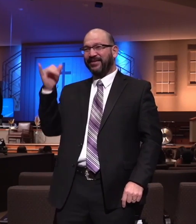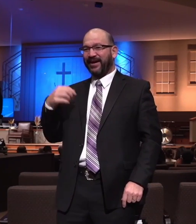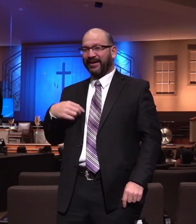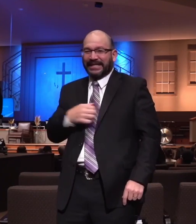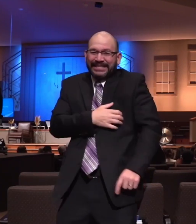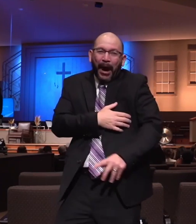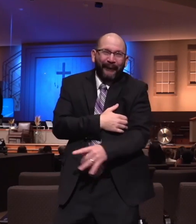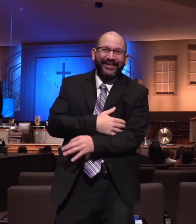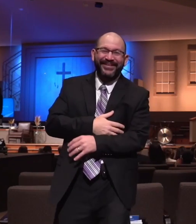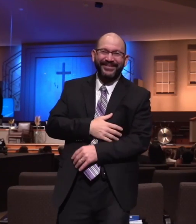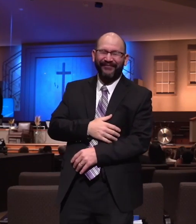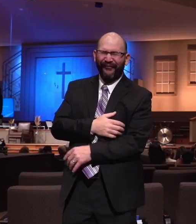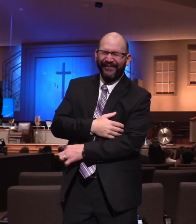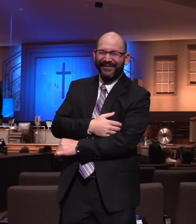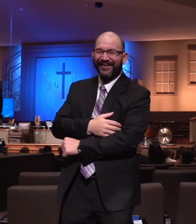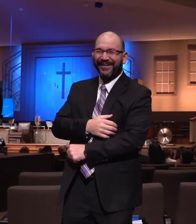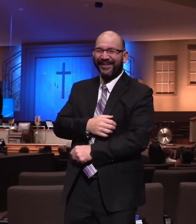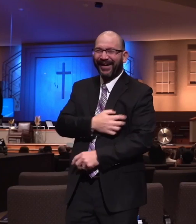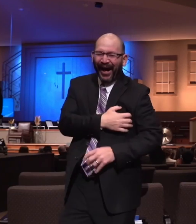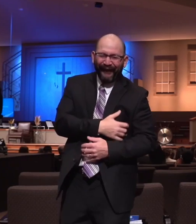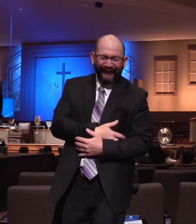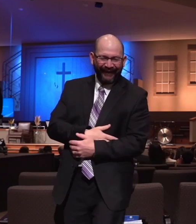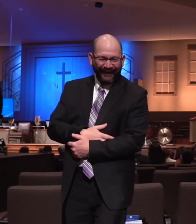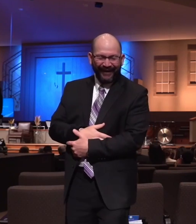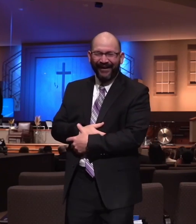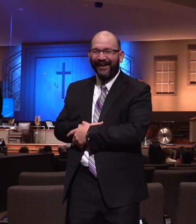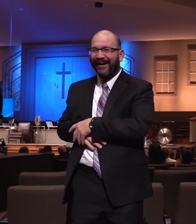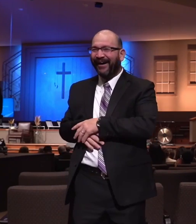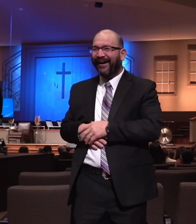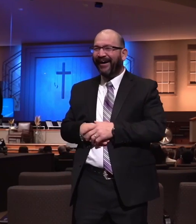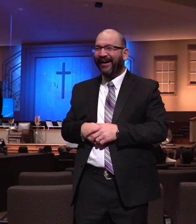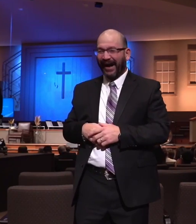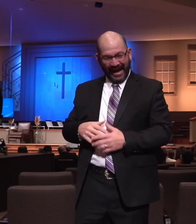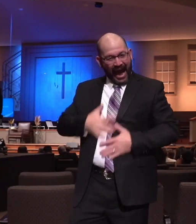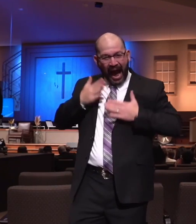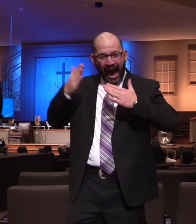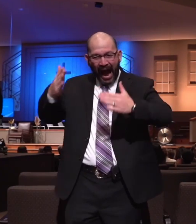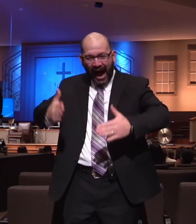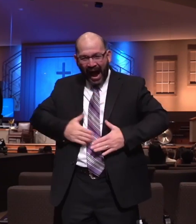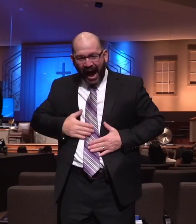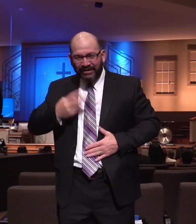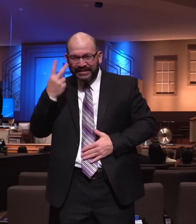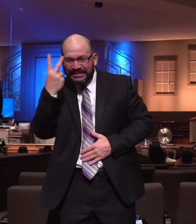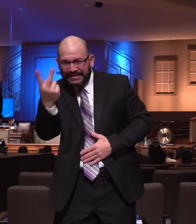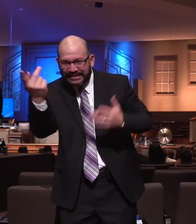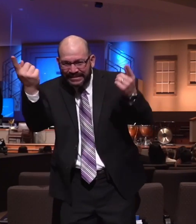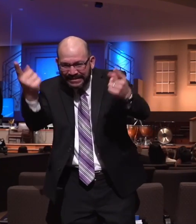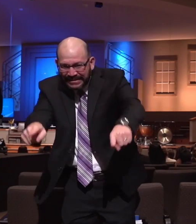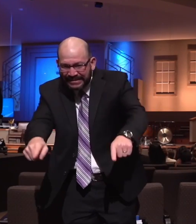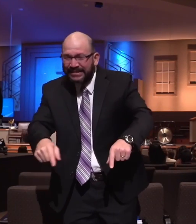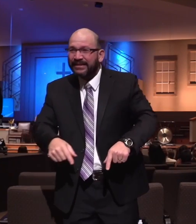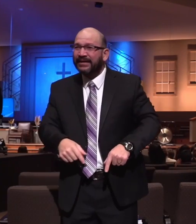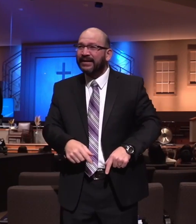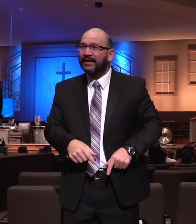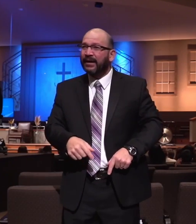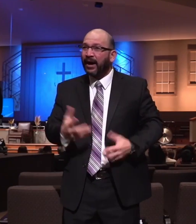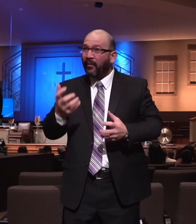the First Baptist Church of Ephesus. It made him happy. There was a spiritual rejoicing. I don't know about you. I want heaven to rejoice about